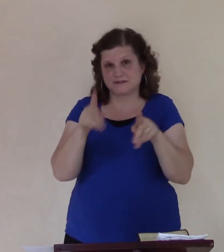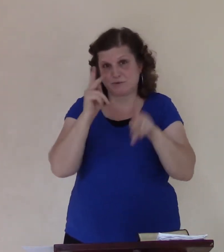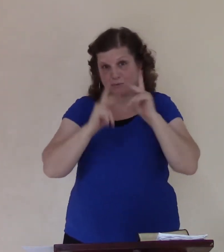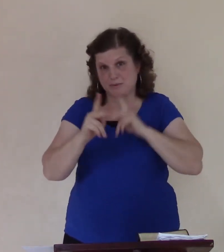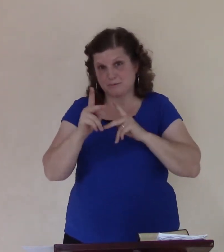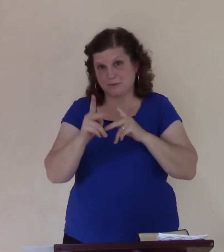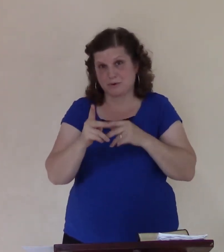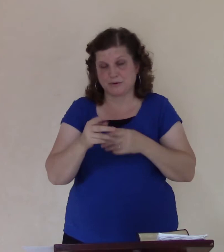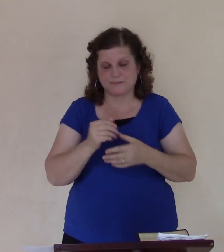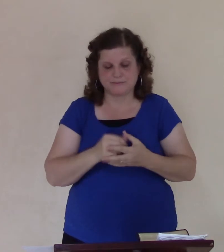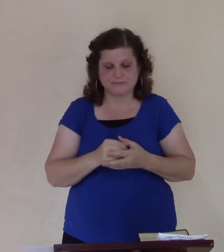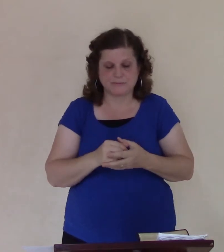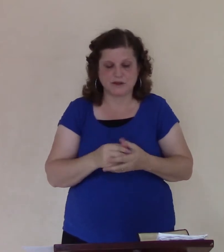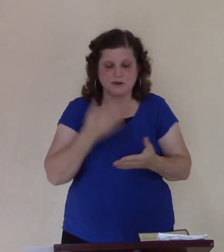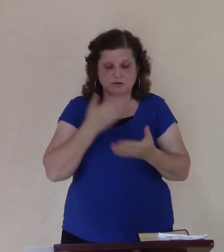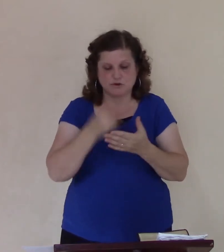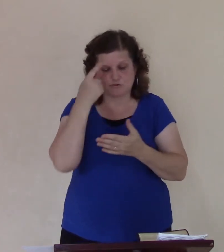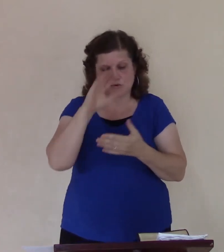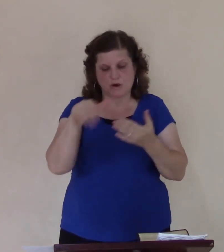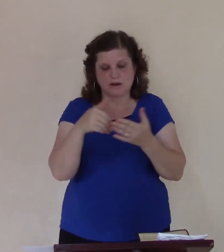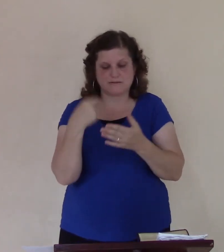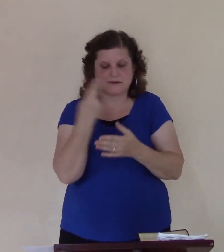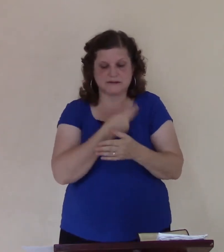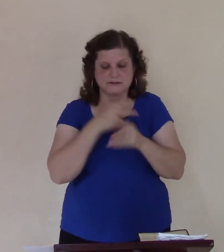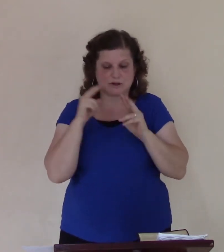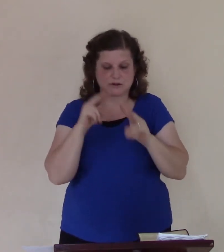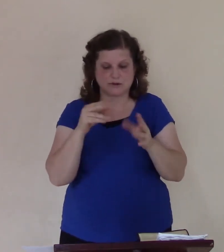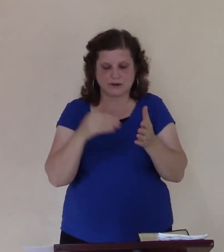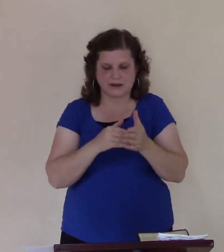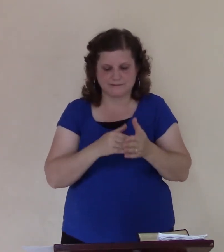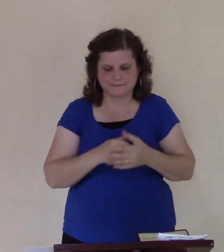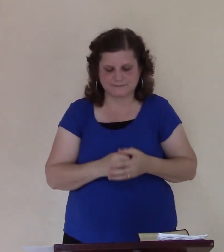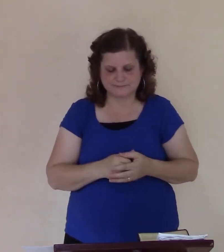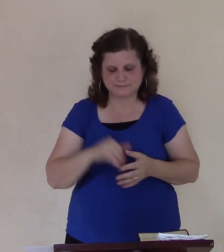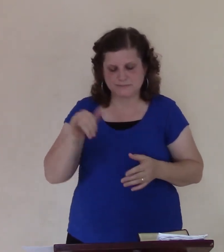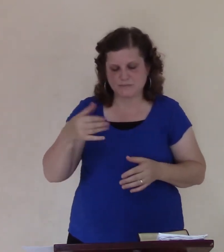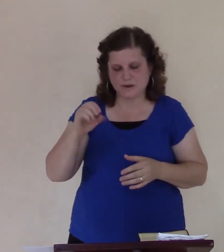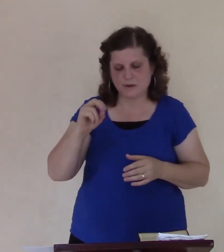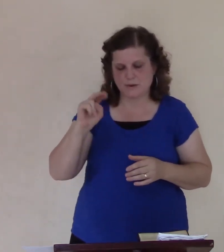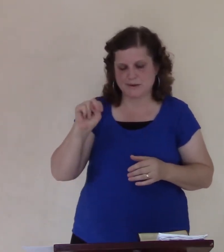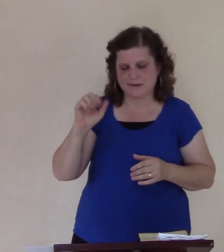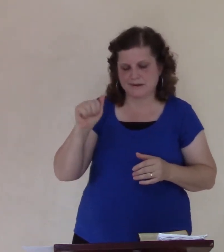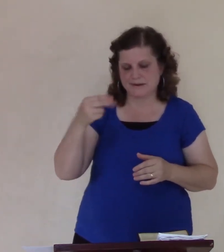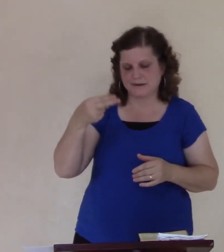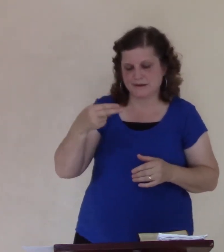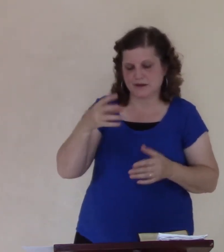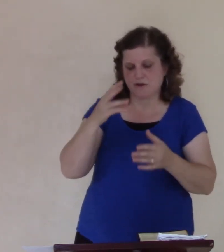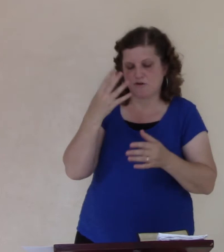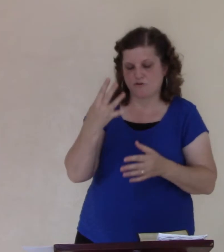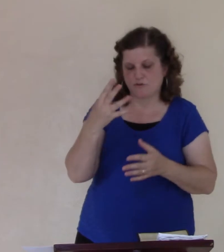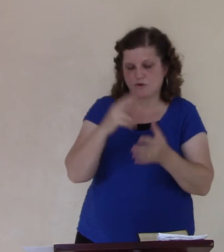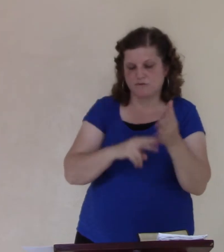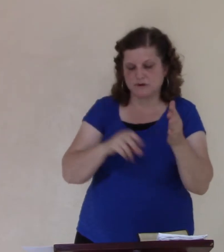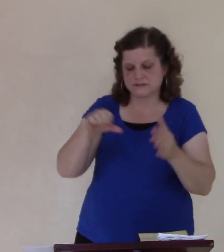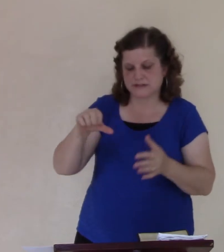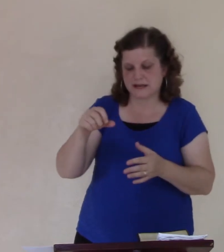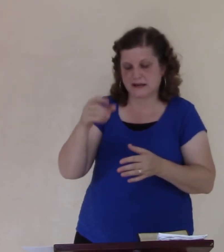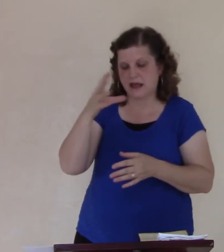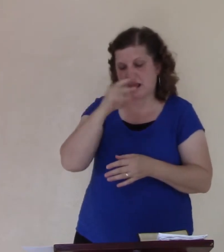who spoke back here about Jonah. In Jonah chapter 4, verse 9, it says, God said to Jonah, Doest thou well